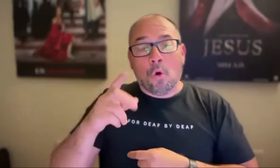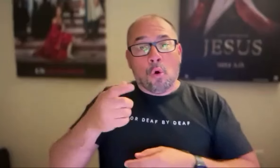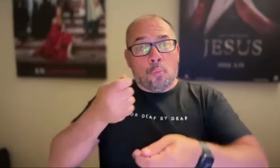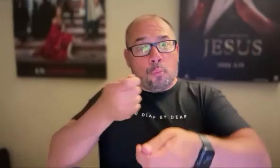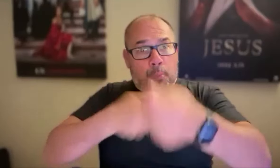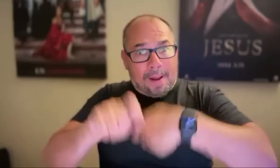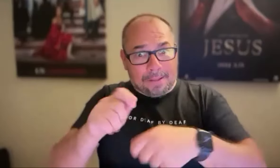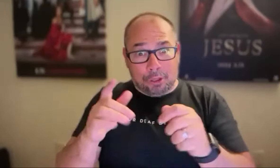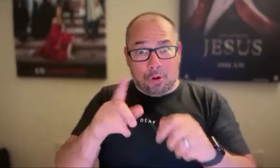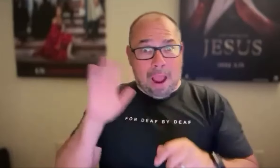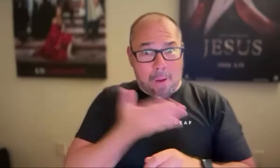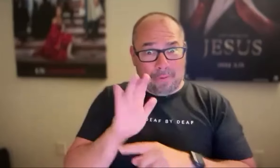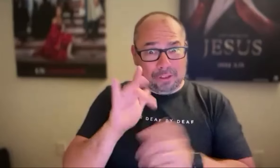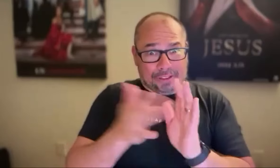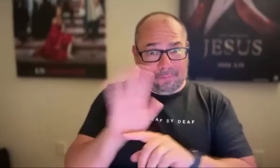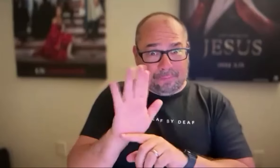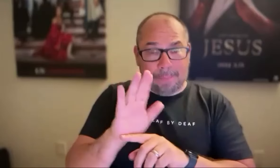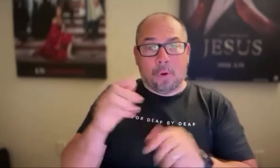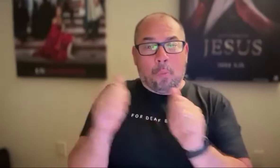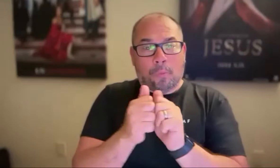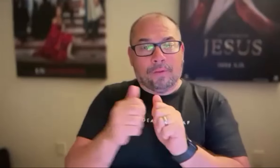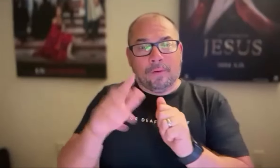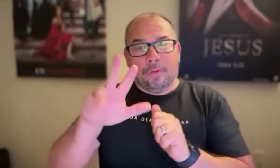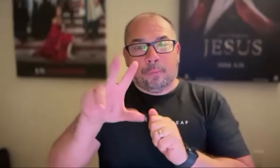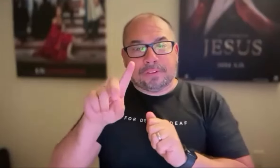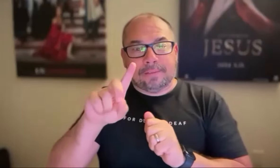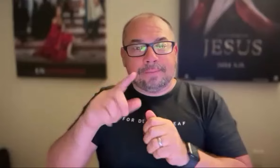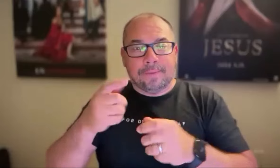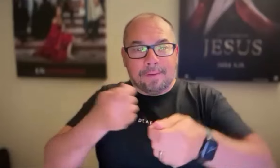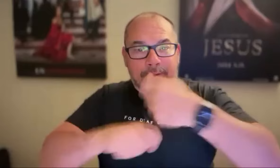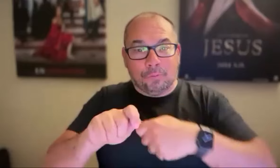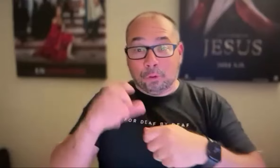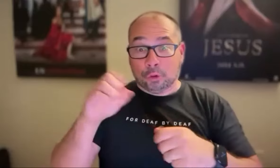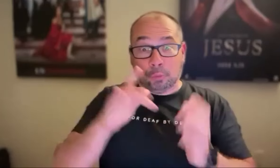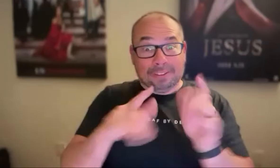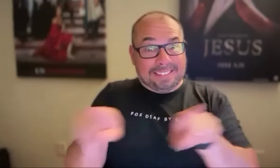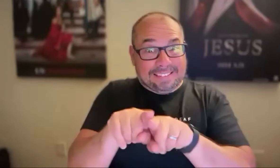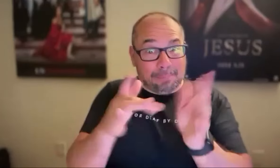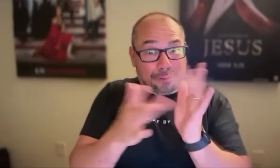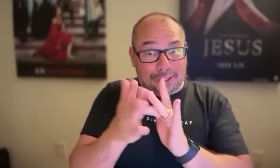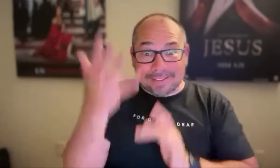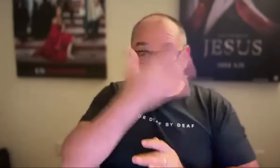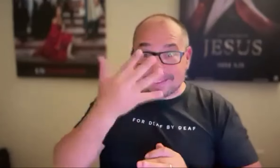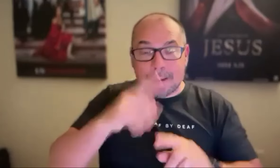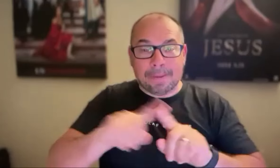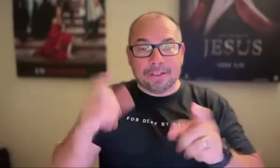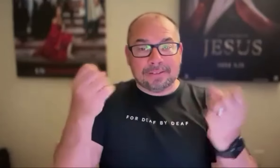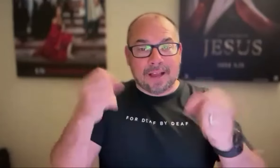other deaf communities around the world can do something that we've called sign dub. So change it into their